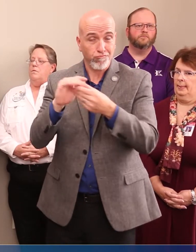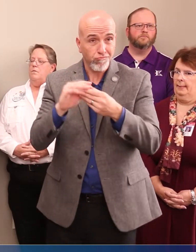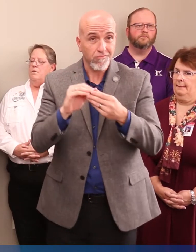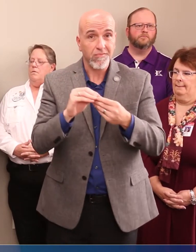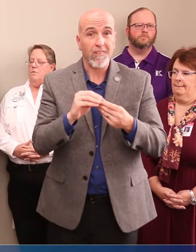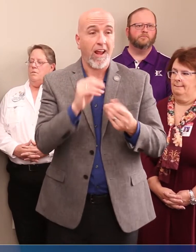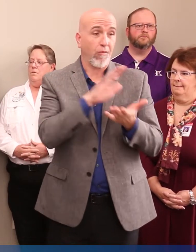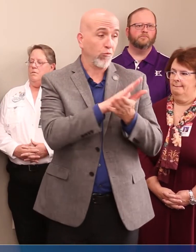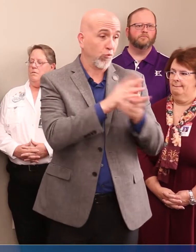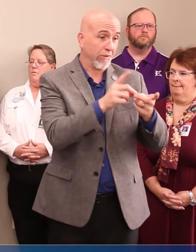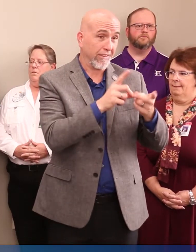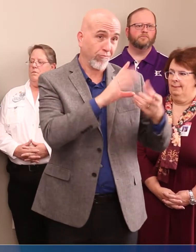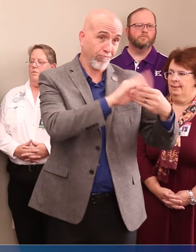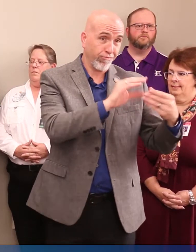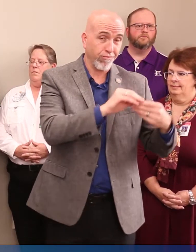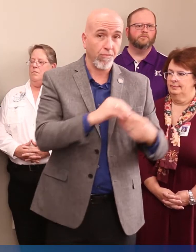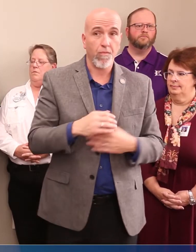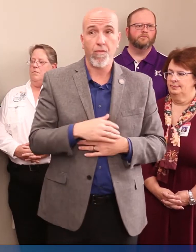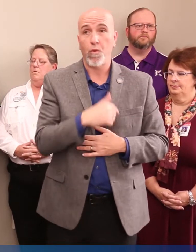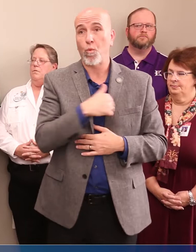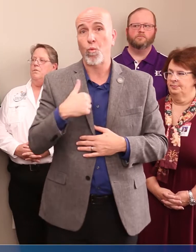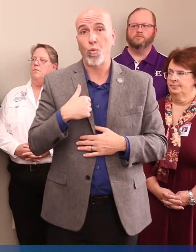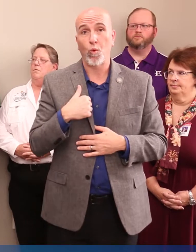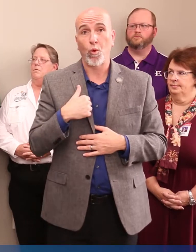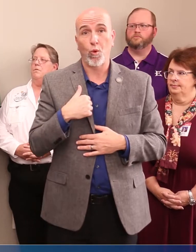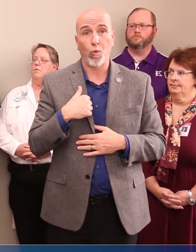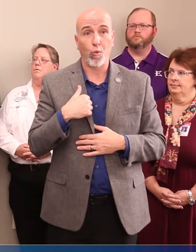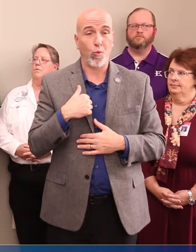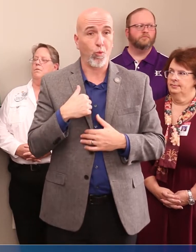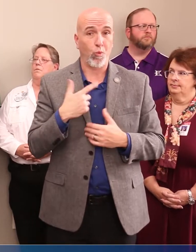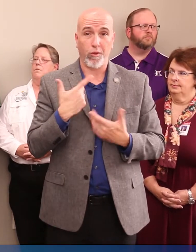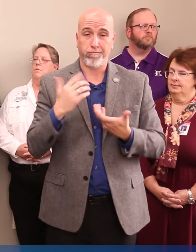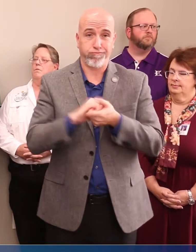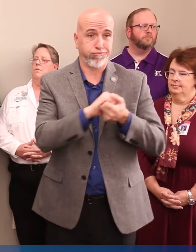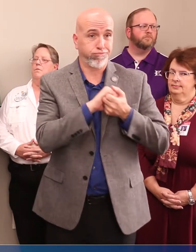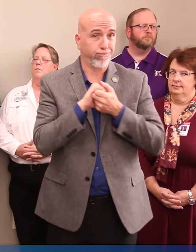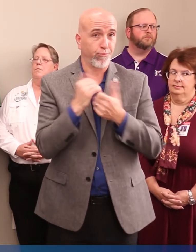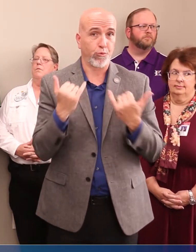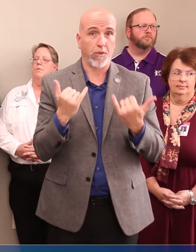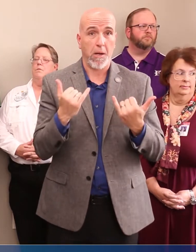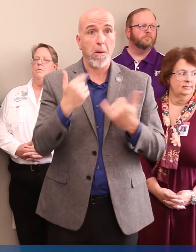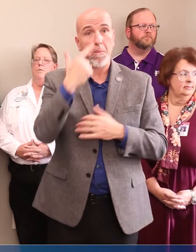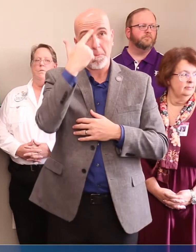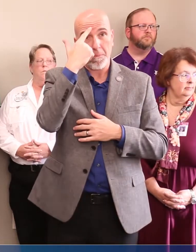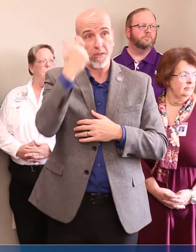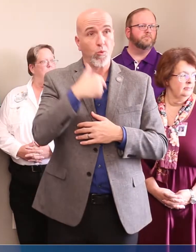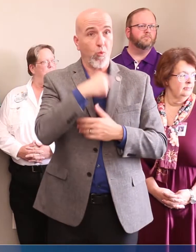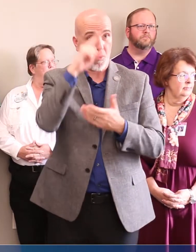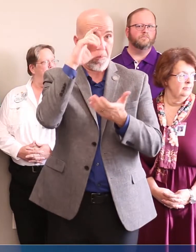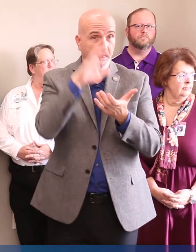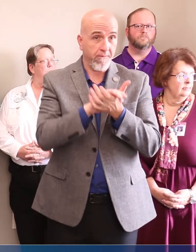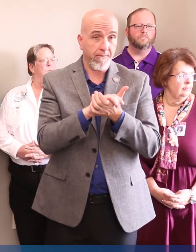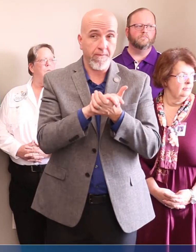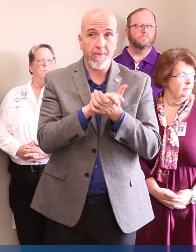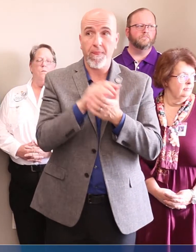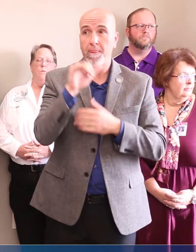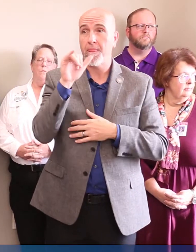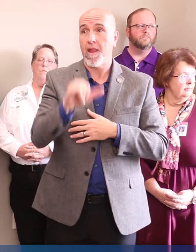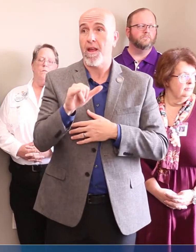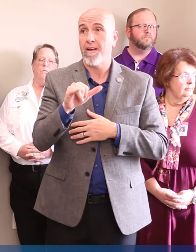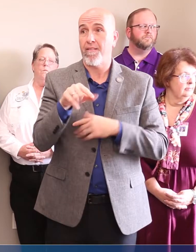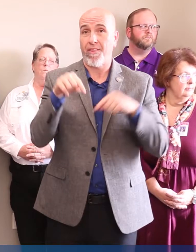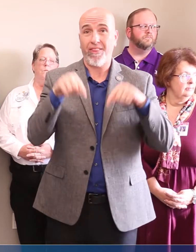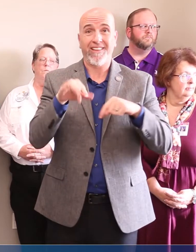from the school districts. We stand in solidarity here today because we believe that